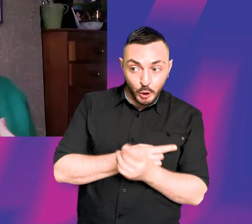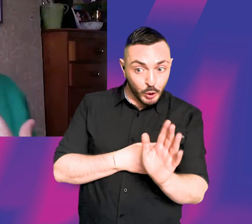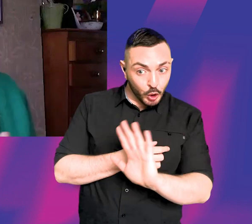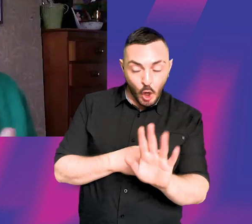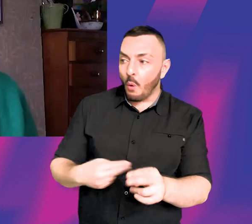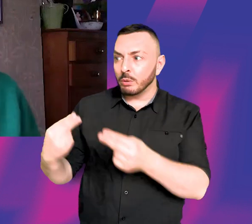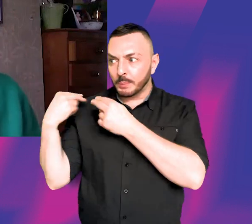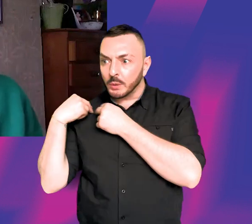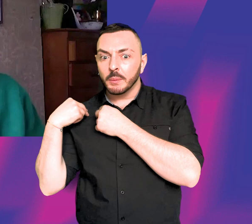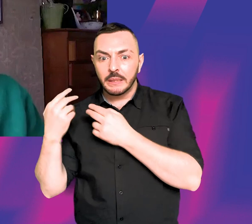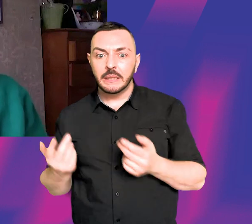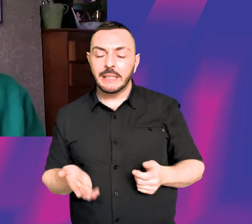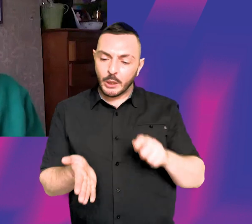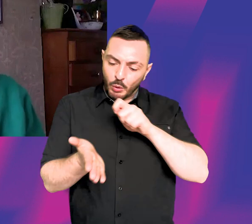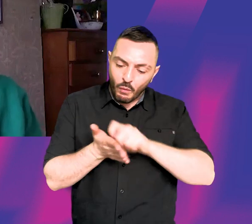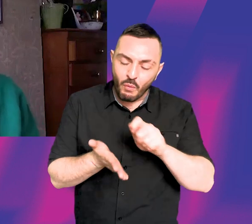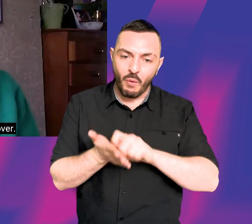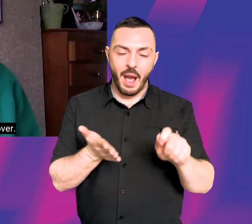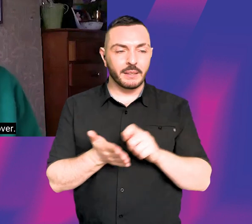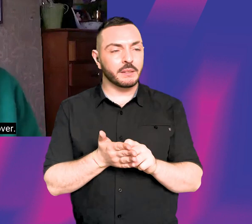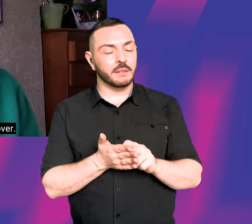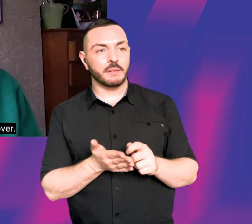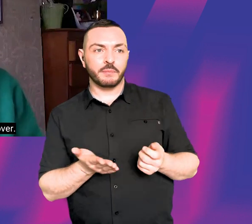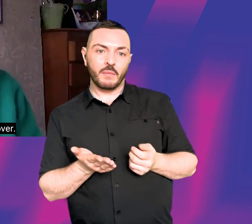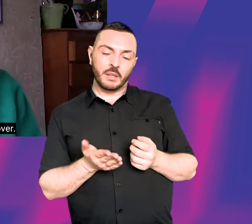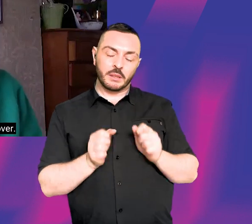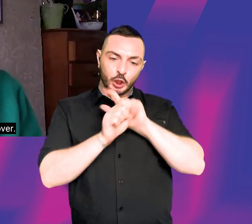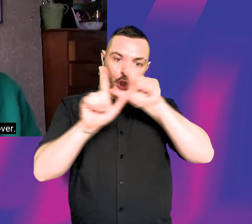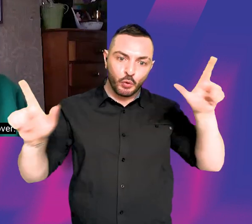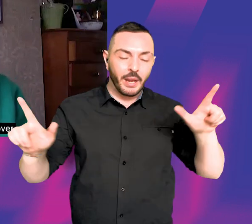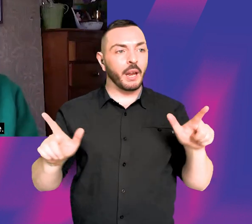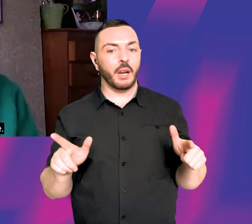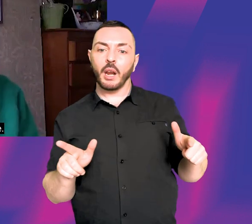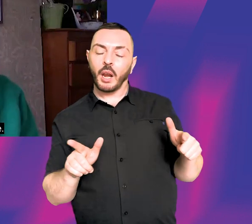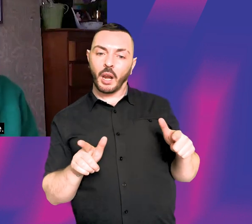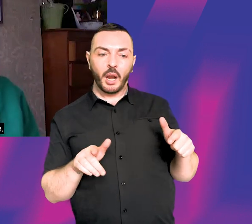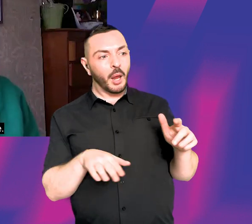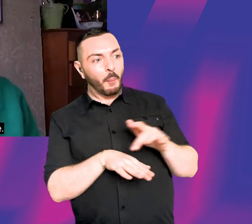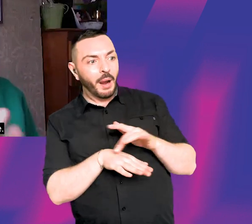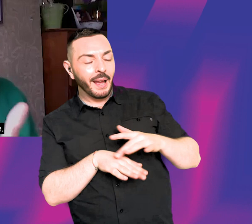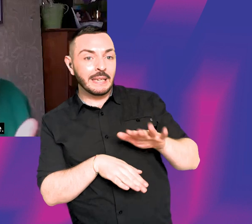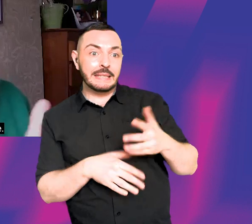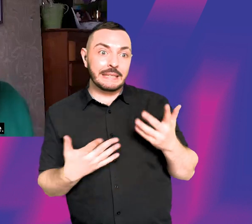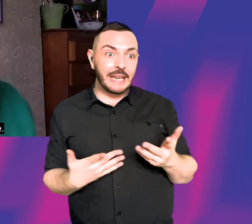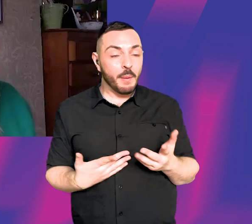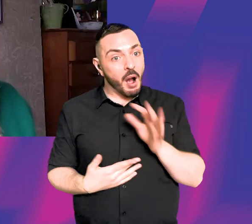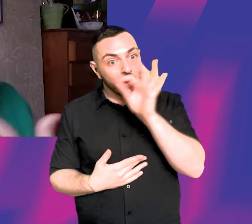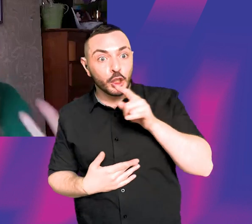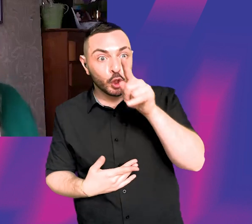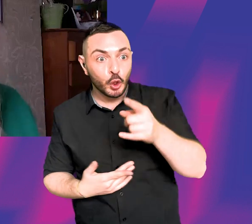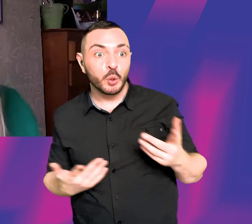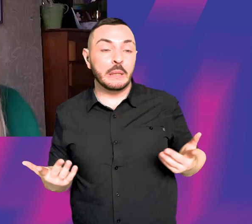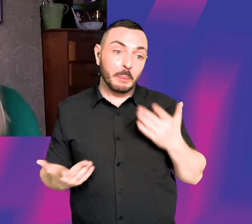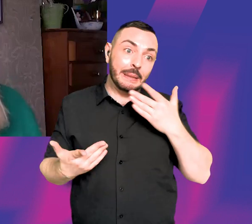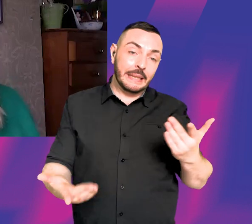you know, he would write this script, this screenplay, this is my screenplay that I labored over. Now I'm asking you to bring it to life, like it